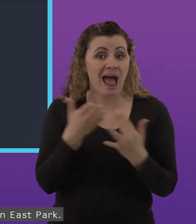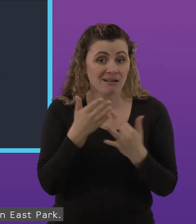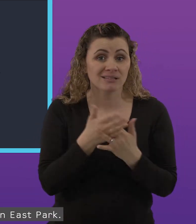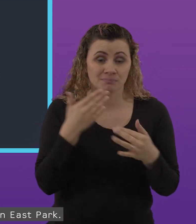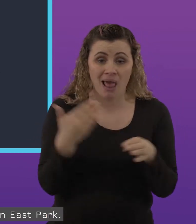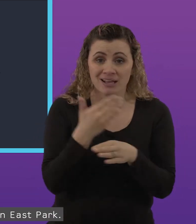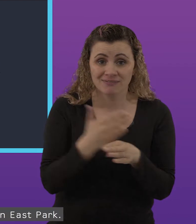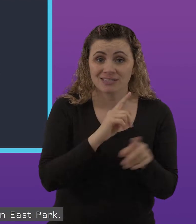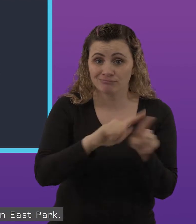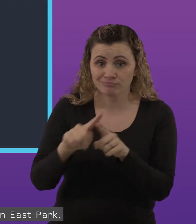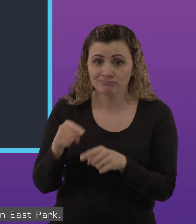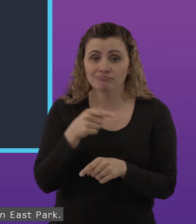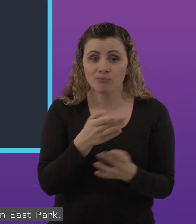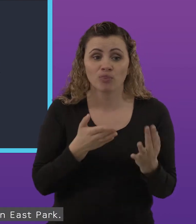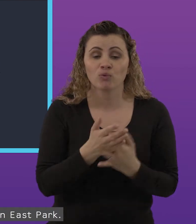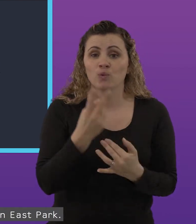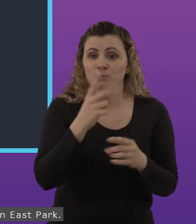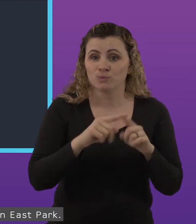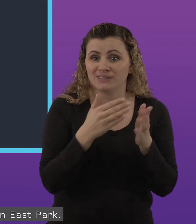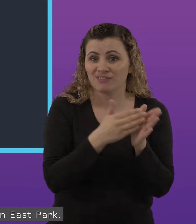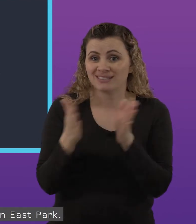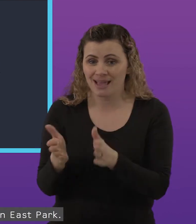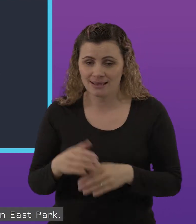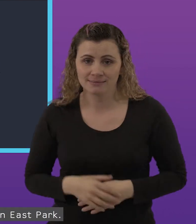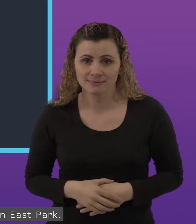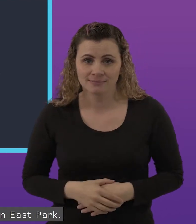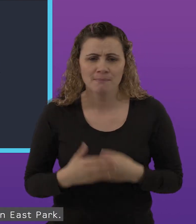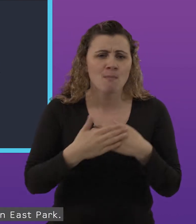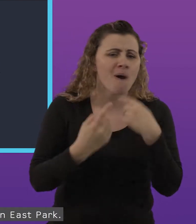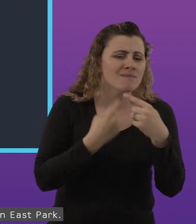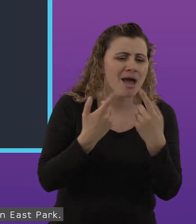The festival is on the 1st and 2nd of July in East Park.